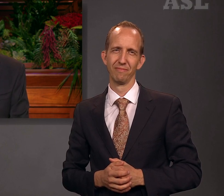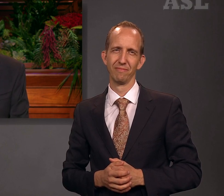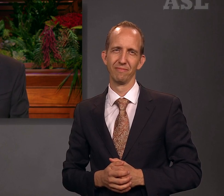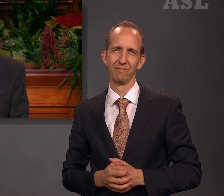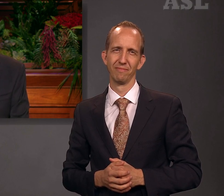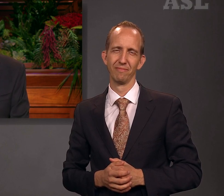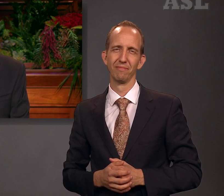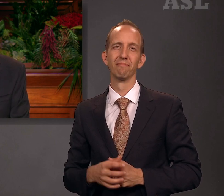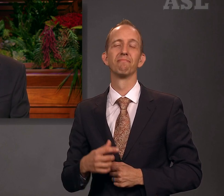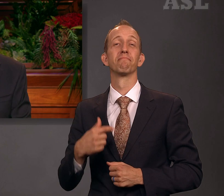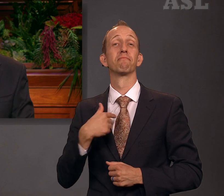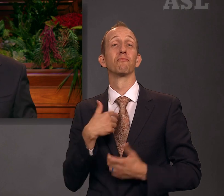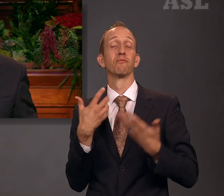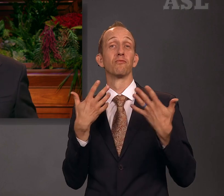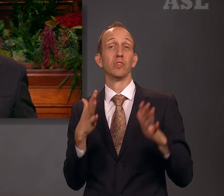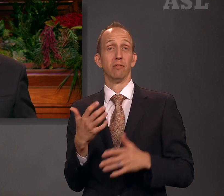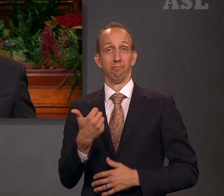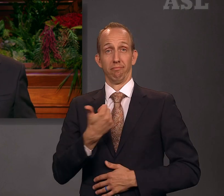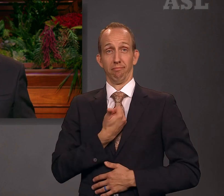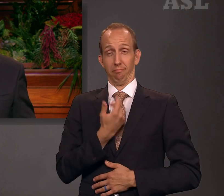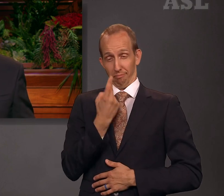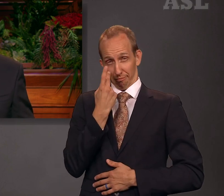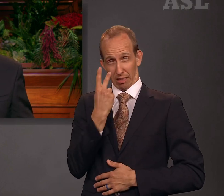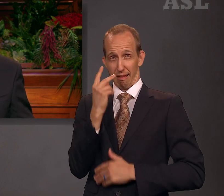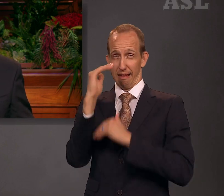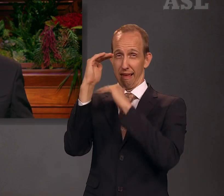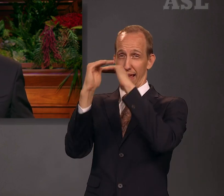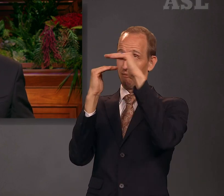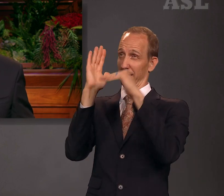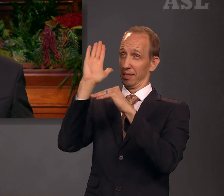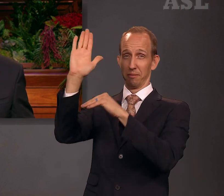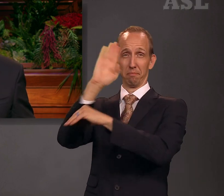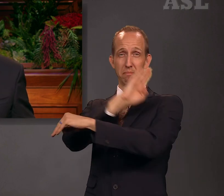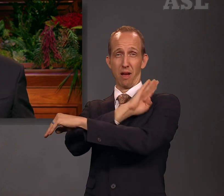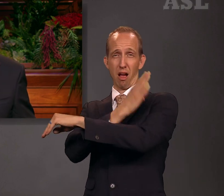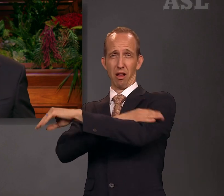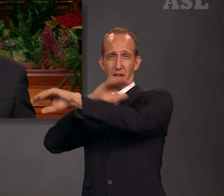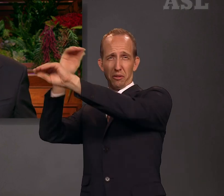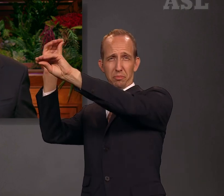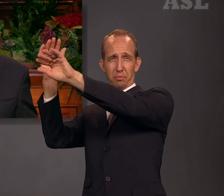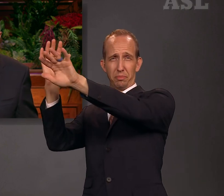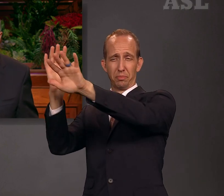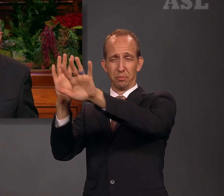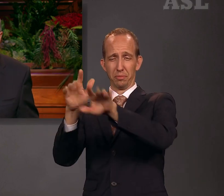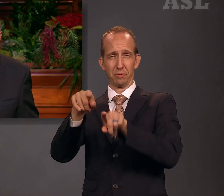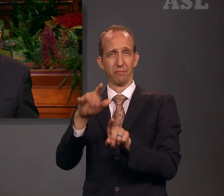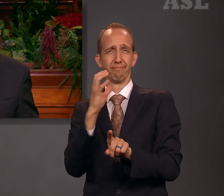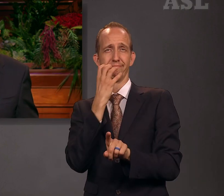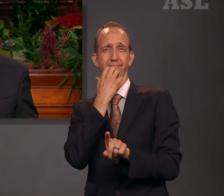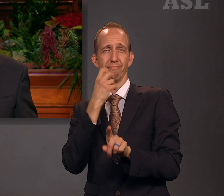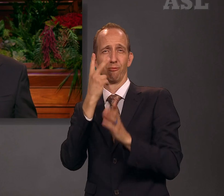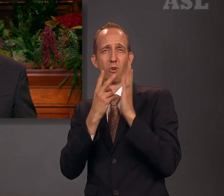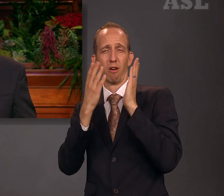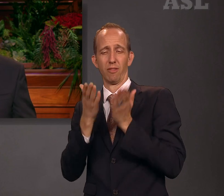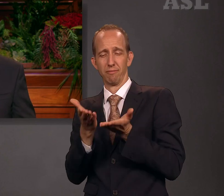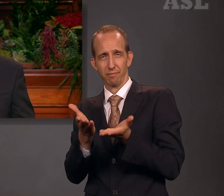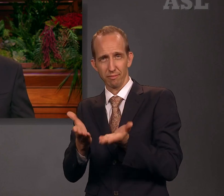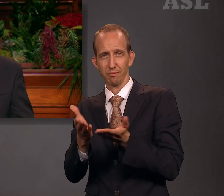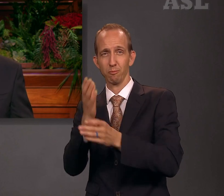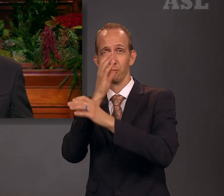I am an eyewitness to the power of heaven that rests upon our beloved prophet, President Russell M. Nelson. His most